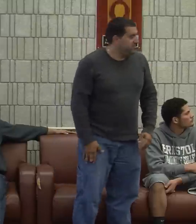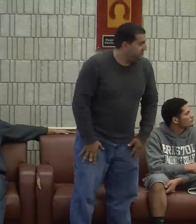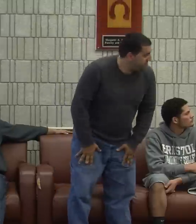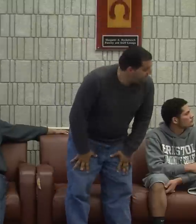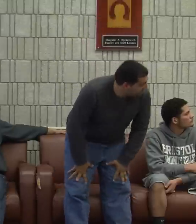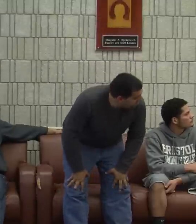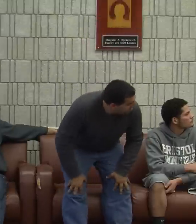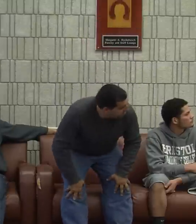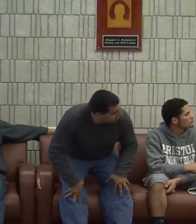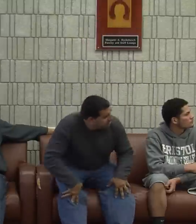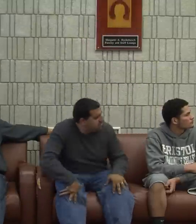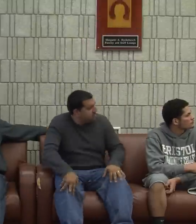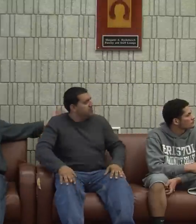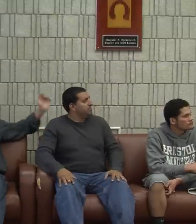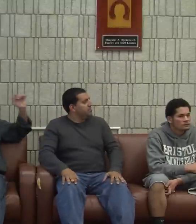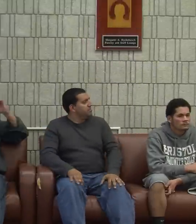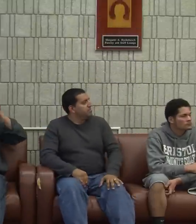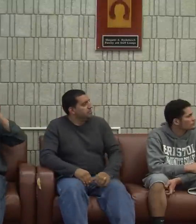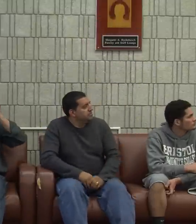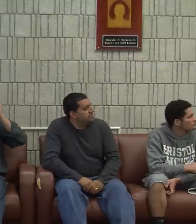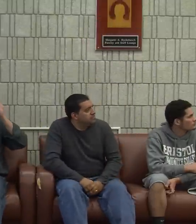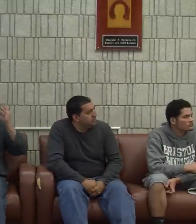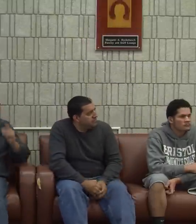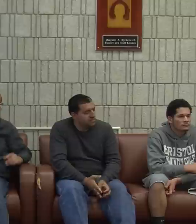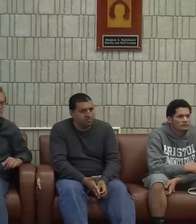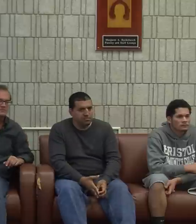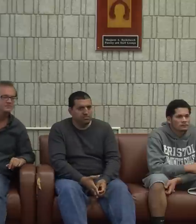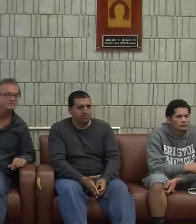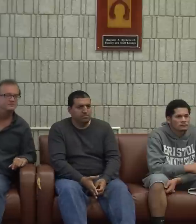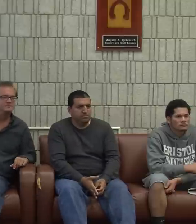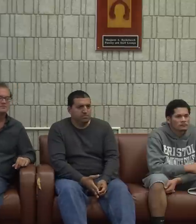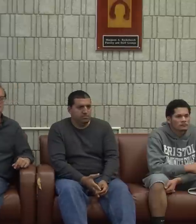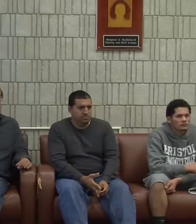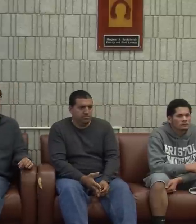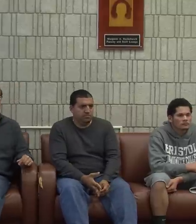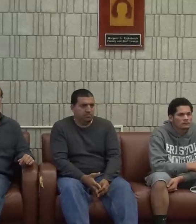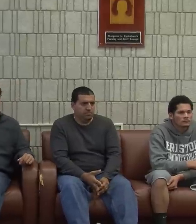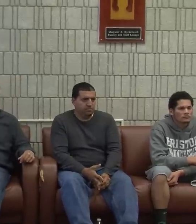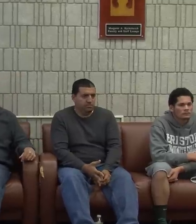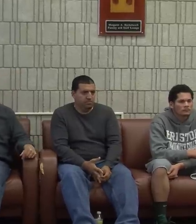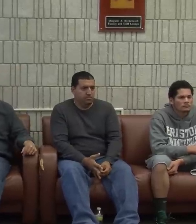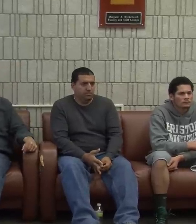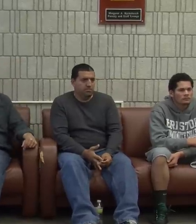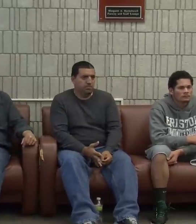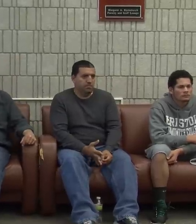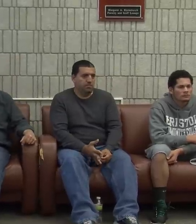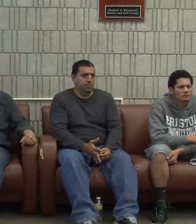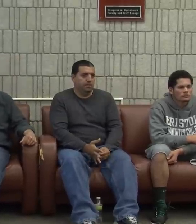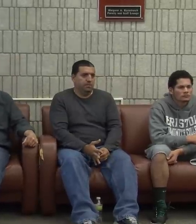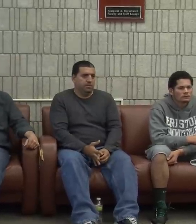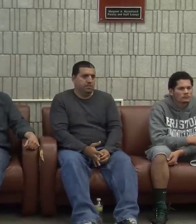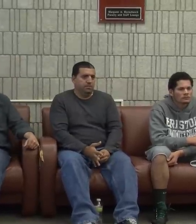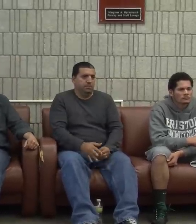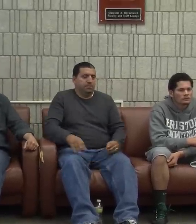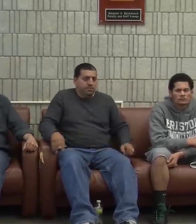from there. So what behavior were they doing that you wish other hearing people did?